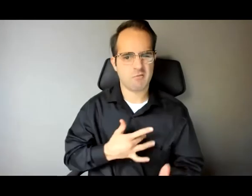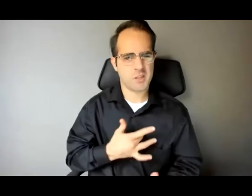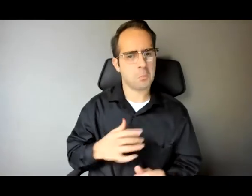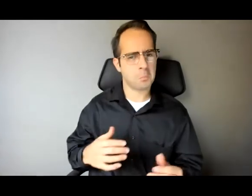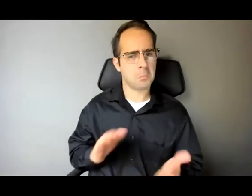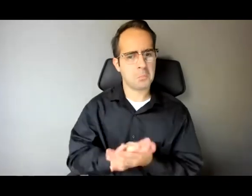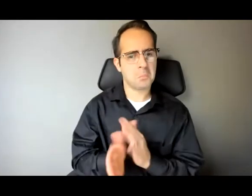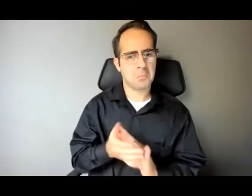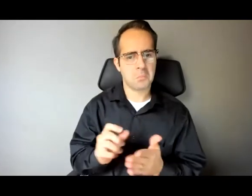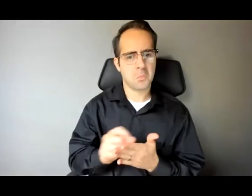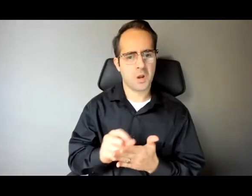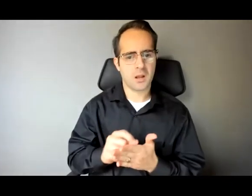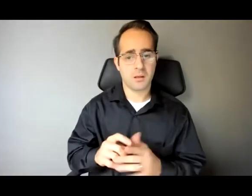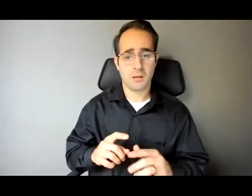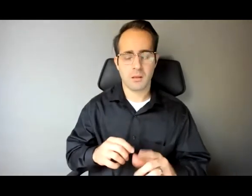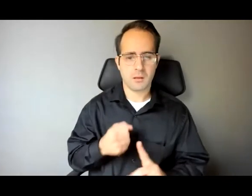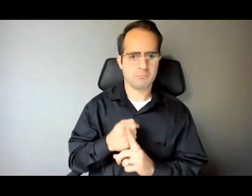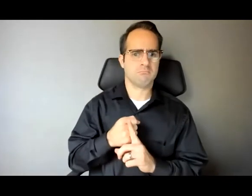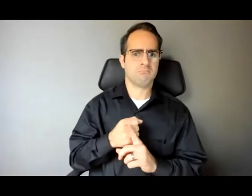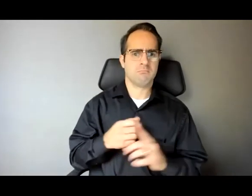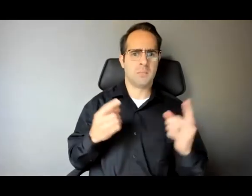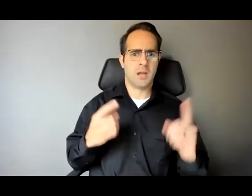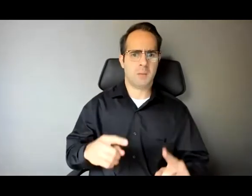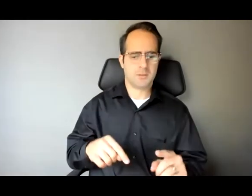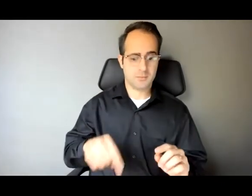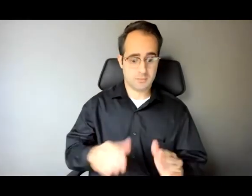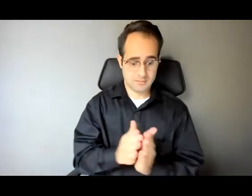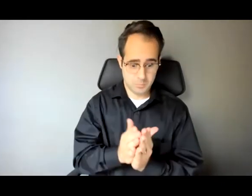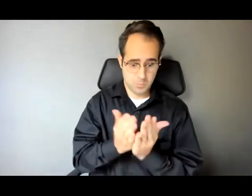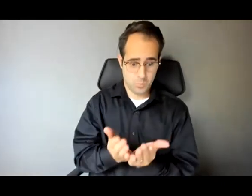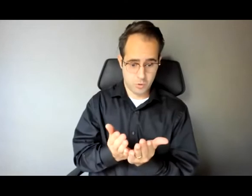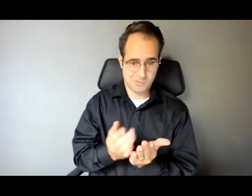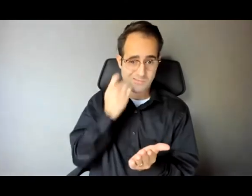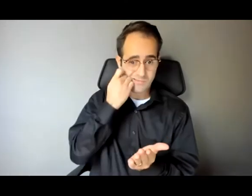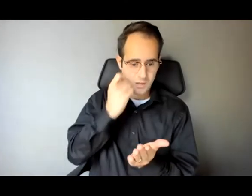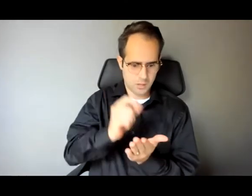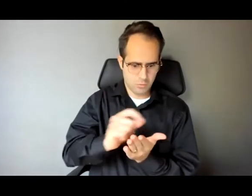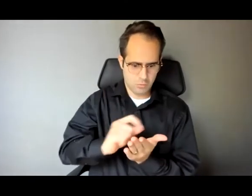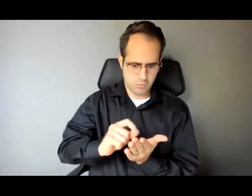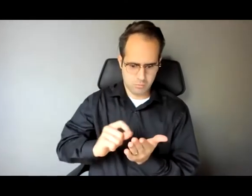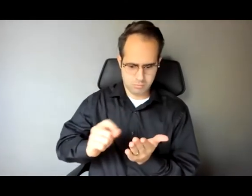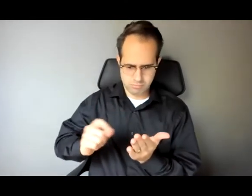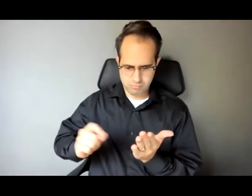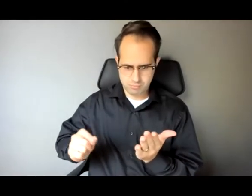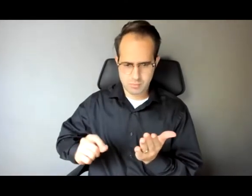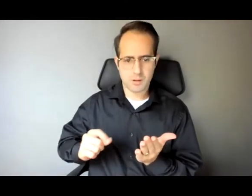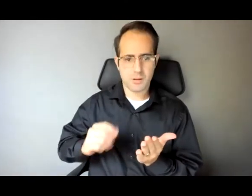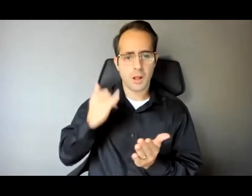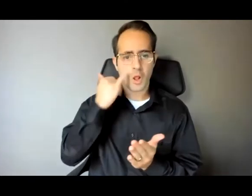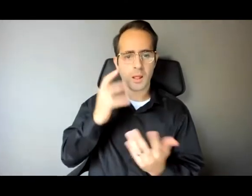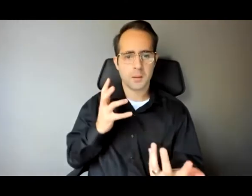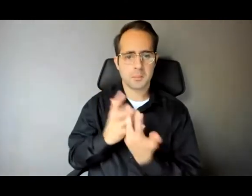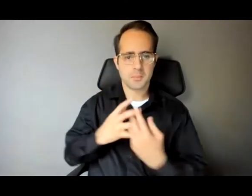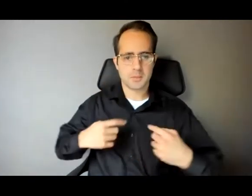it was that the book was for me and not for anyone else at least in this moment that